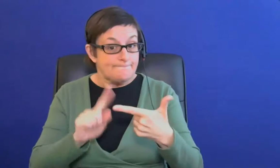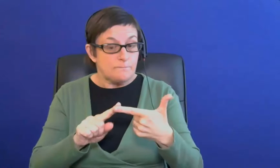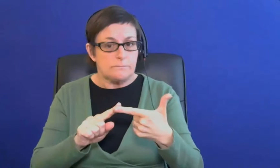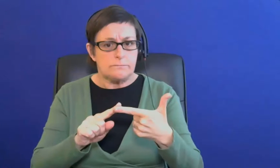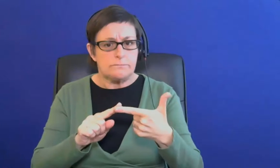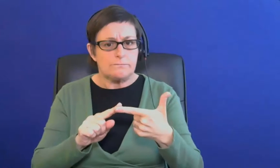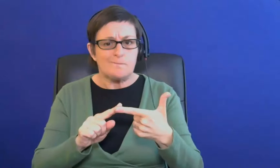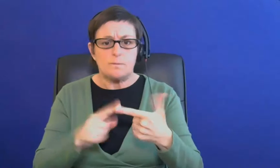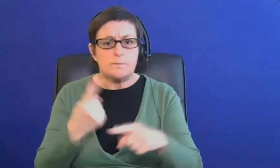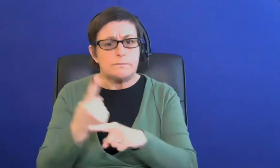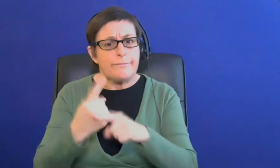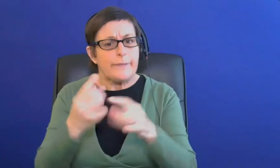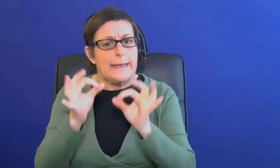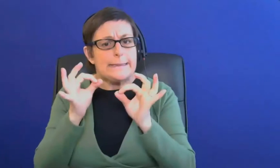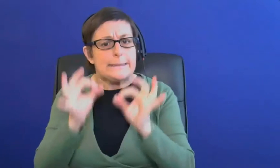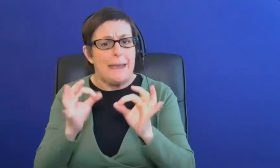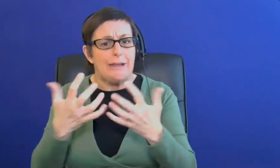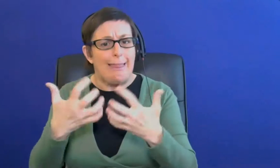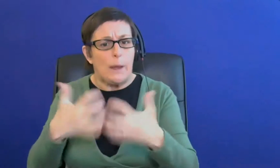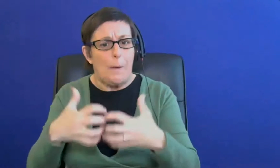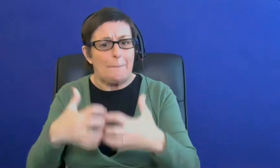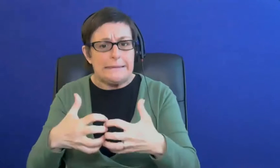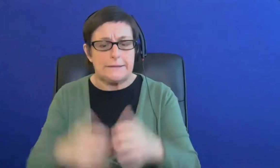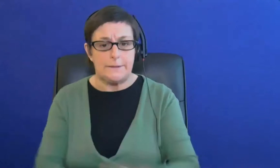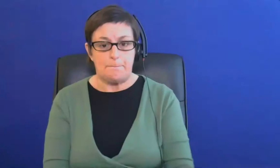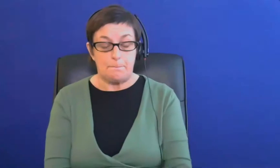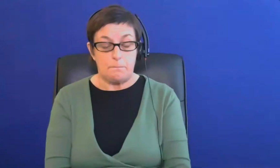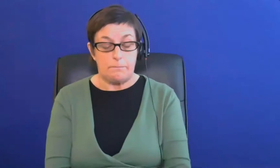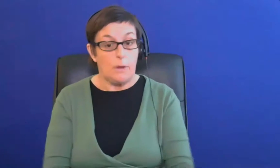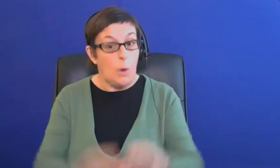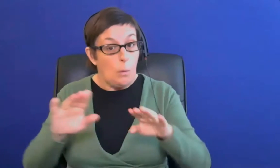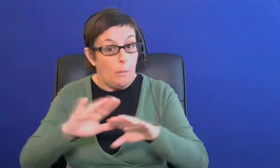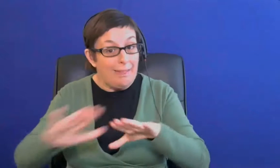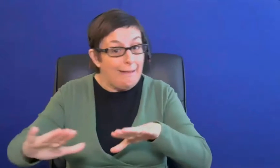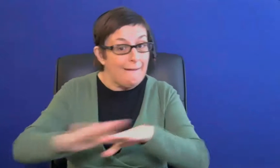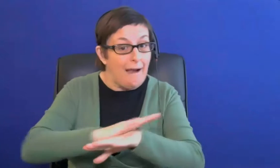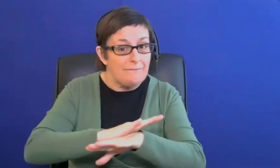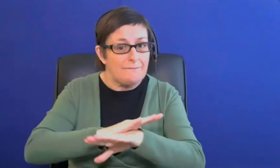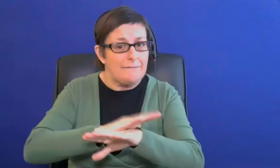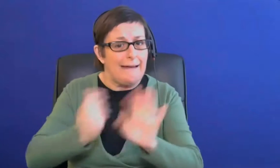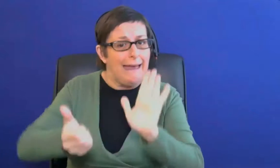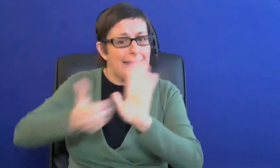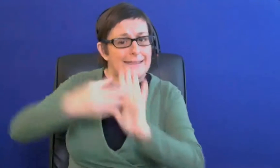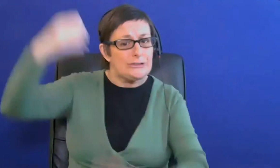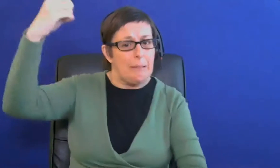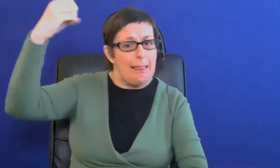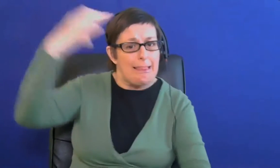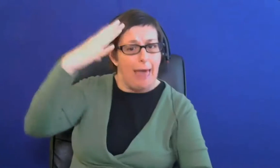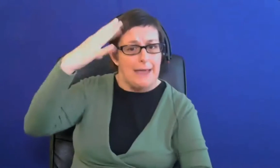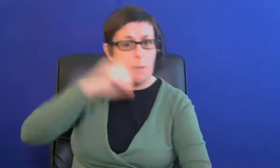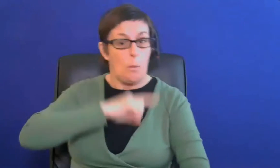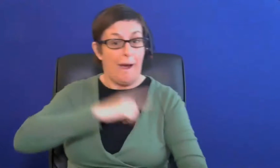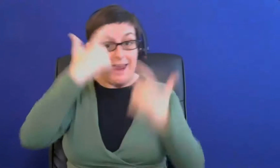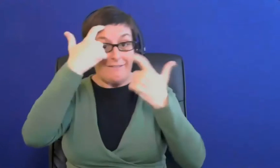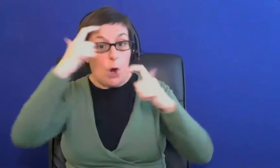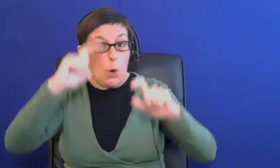specialist equipment so would specialist equipment also cover additional lighting required in accommodation for visually impaired students